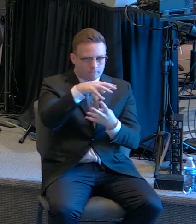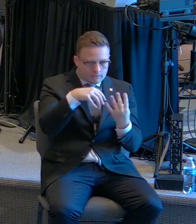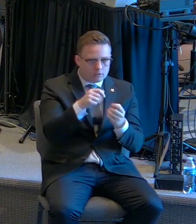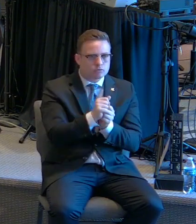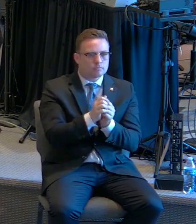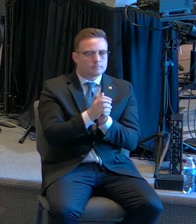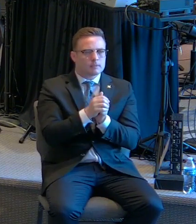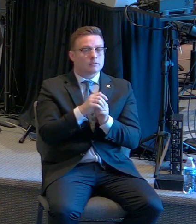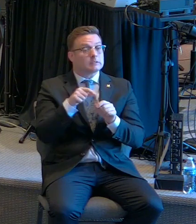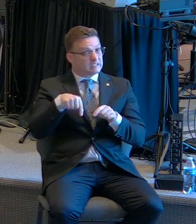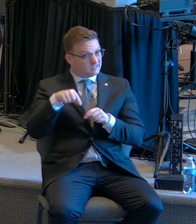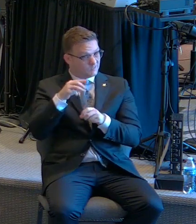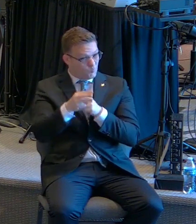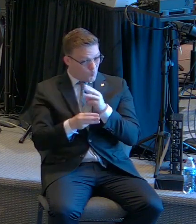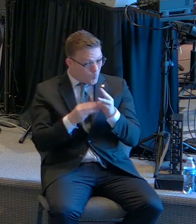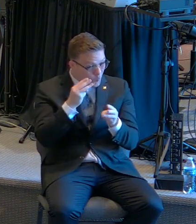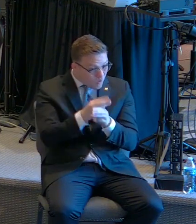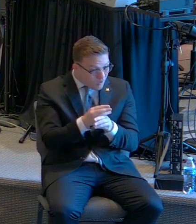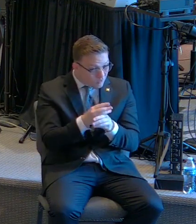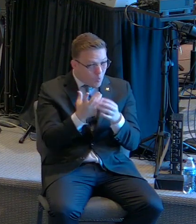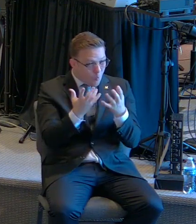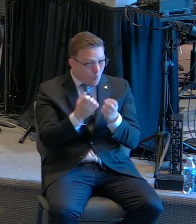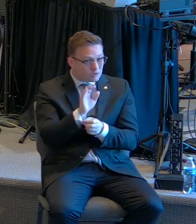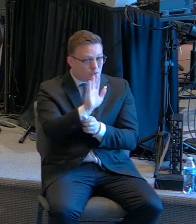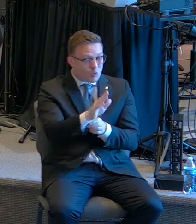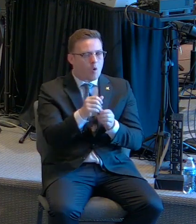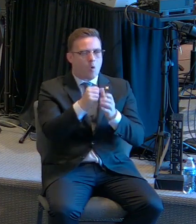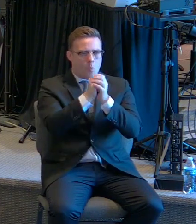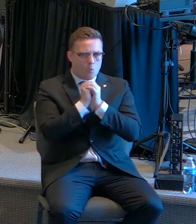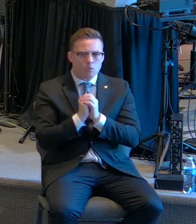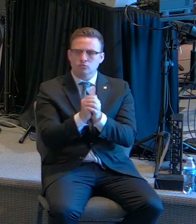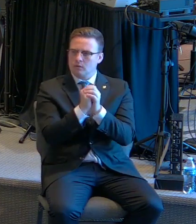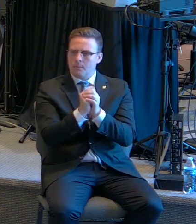This world desperately wants our worship.